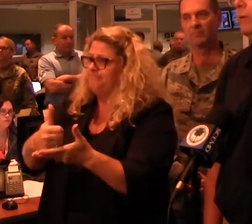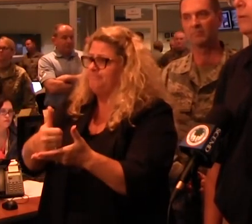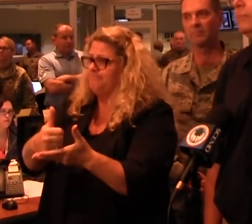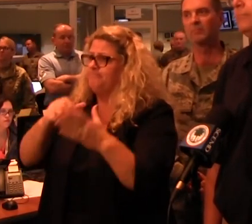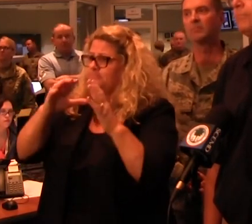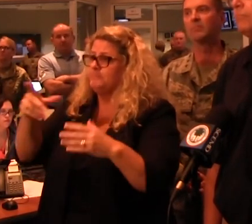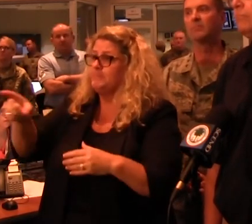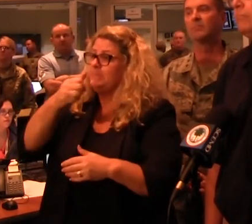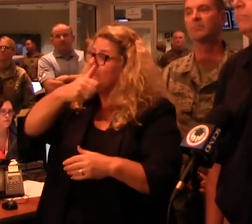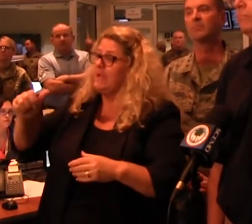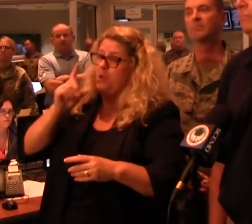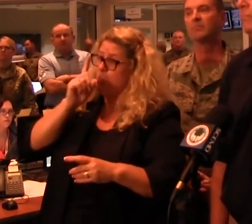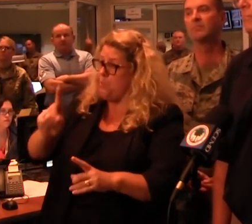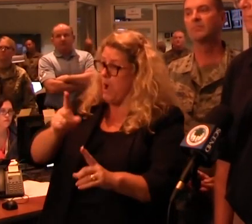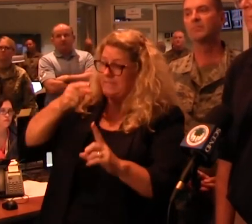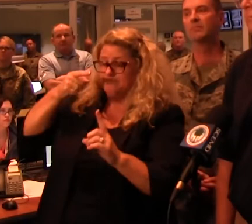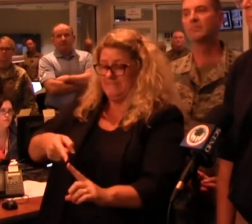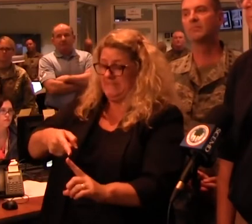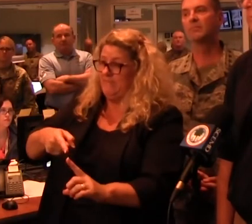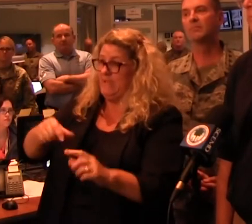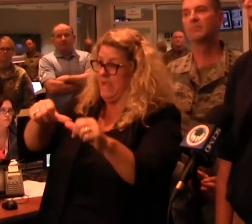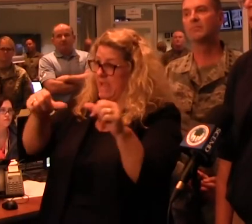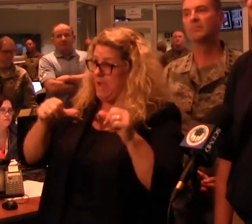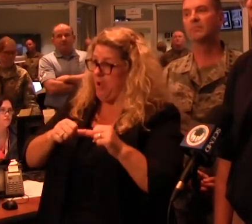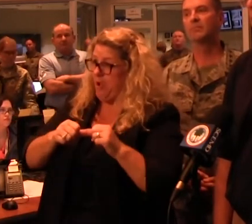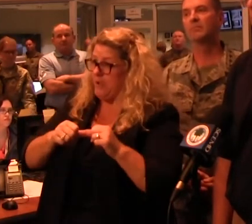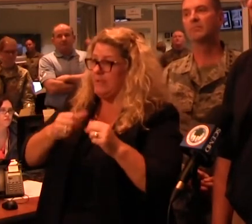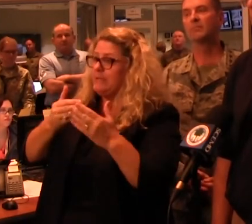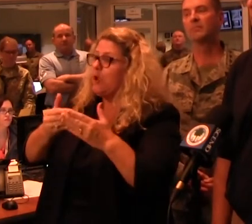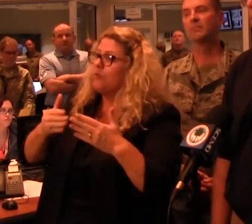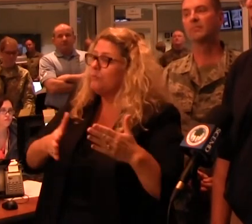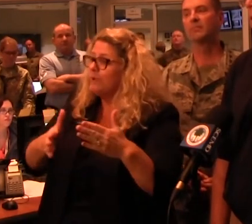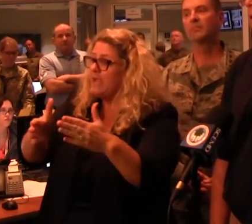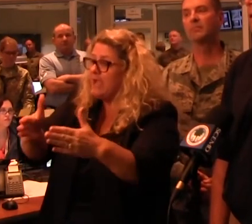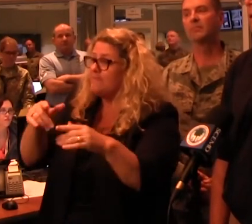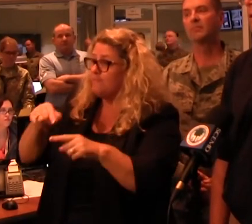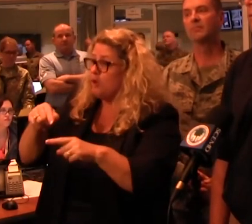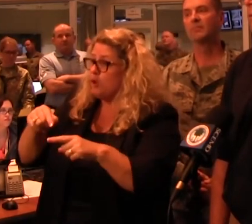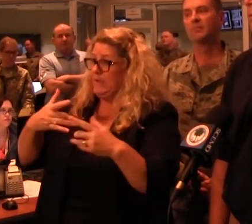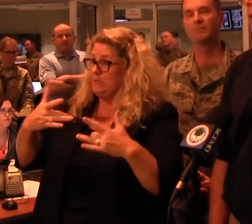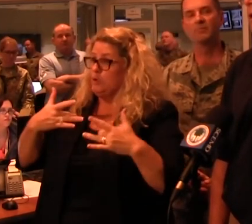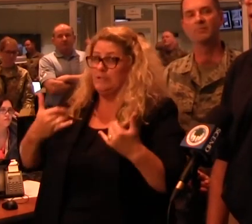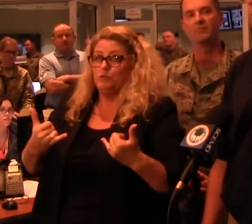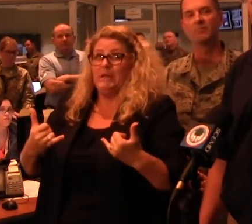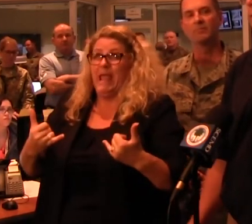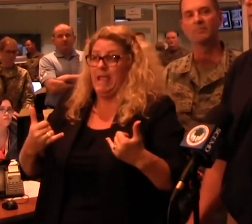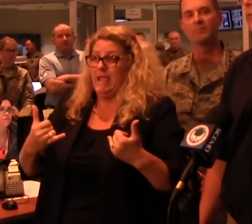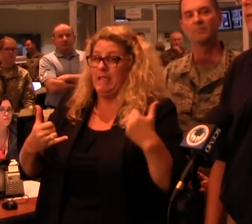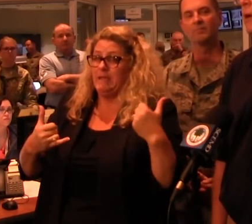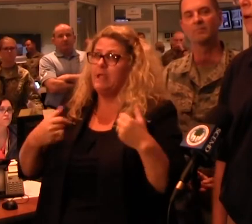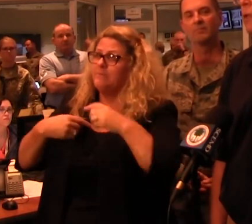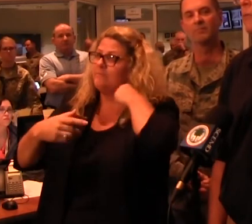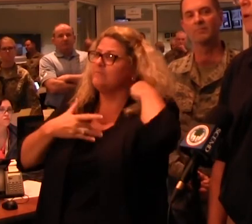a group. But is there any one area that stayed along any particular river that you're particularly concerned about today? Well,